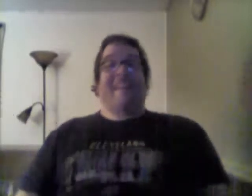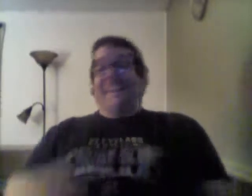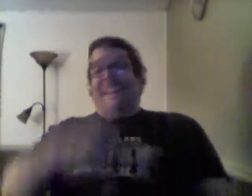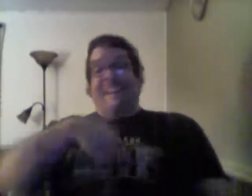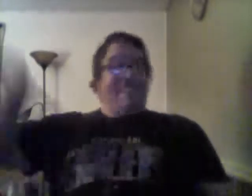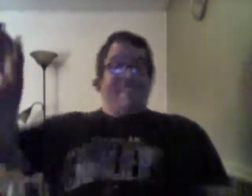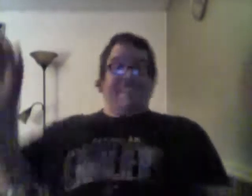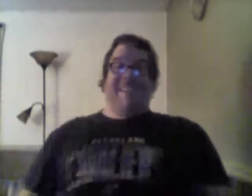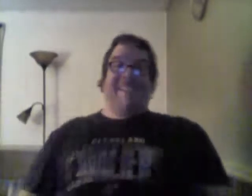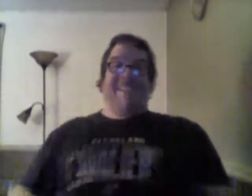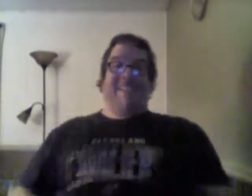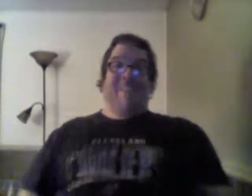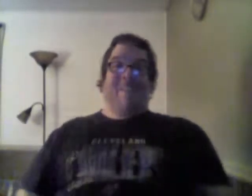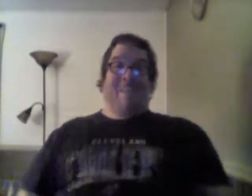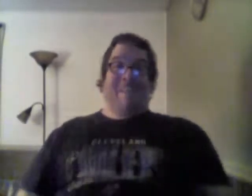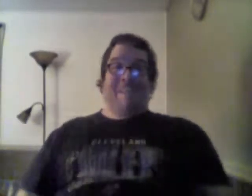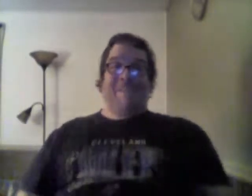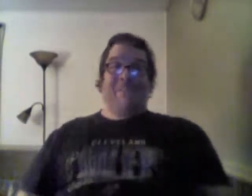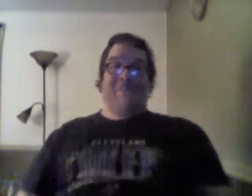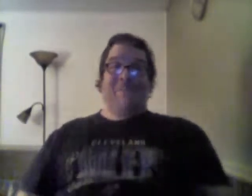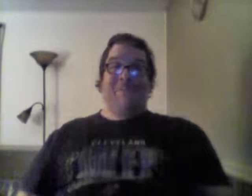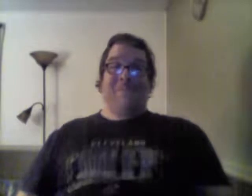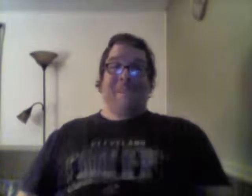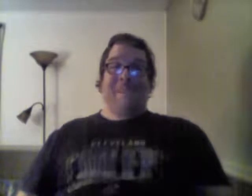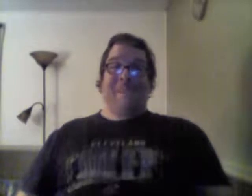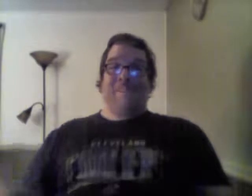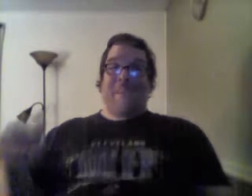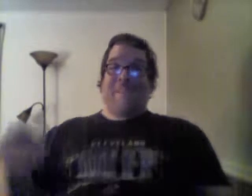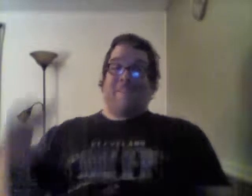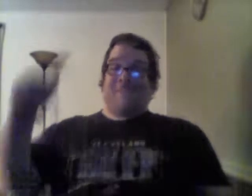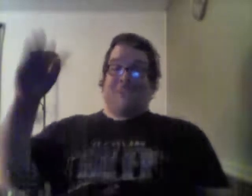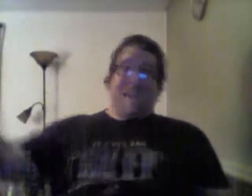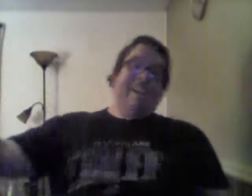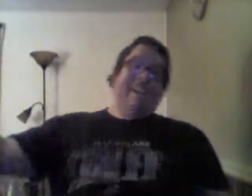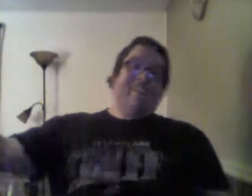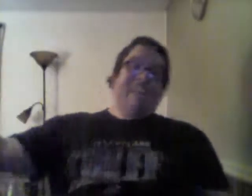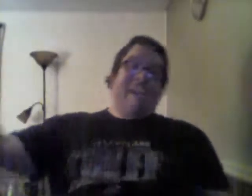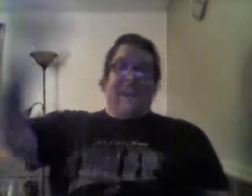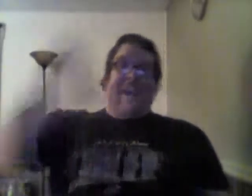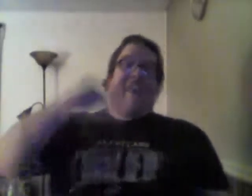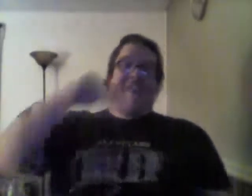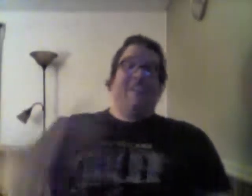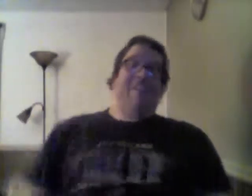That's literally, like, the story, like, most of the story. And it's basically them trying to get back out of hell.